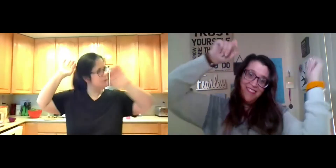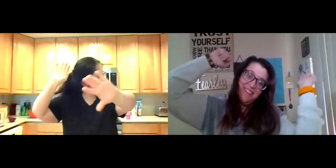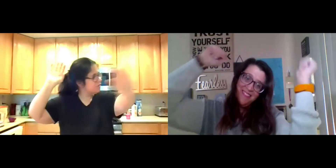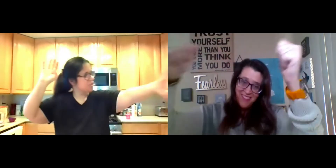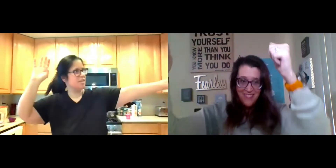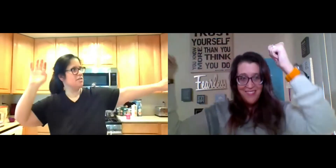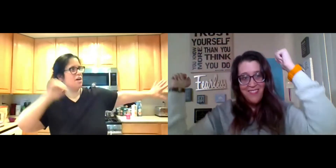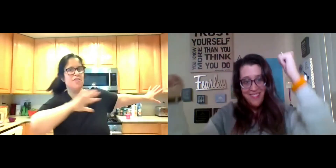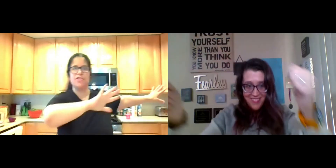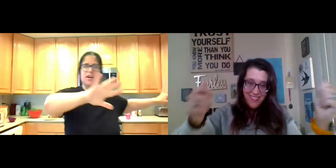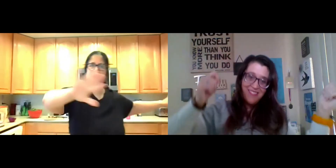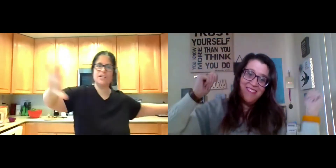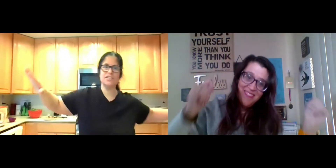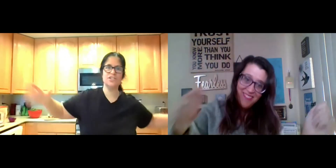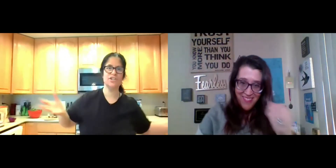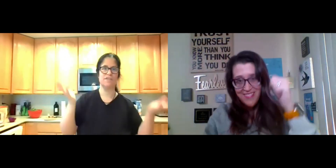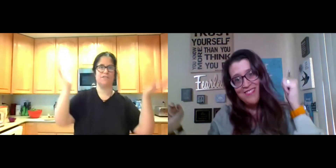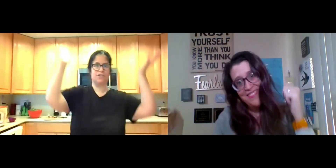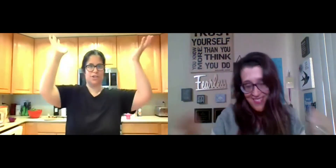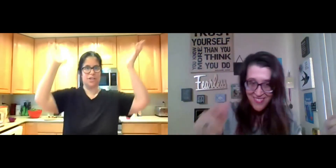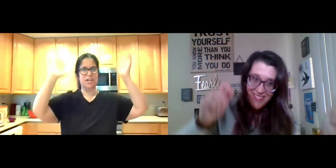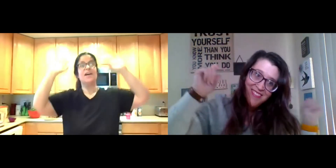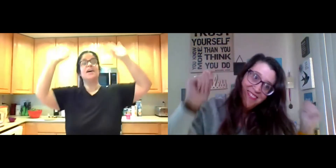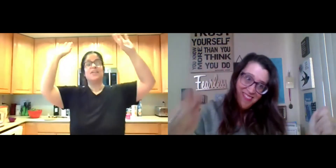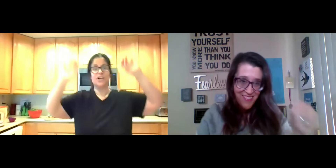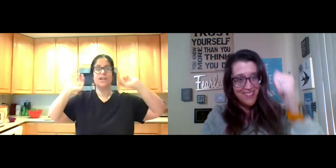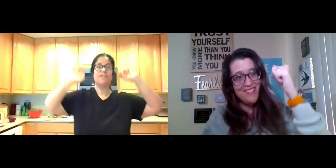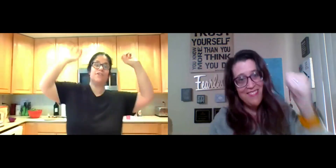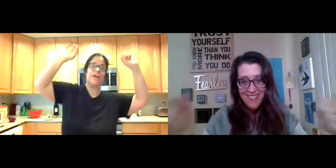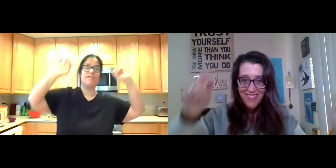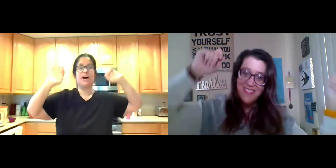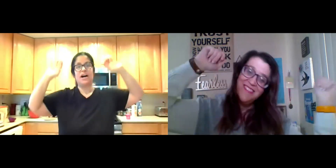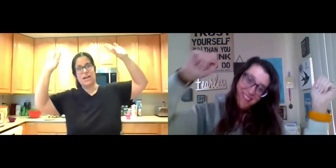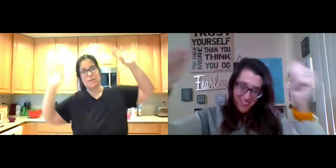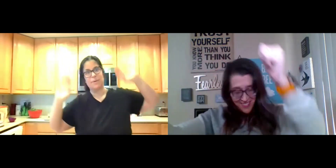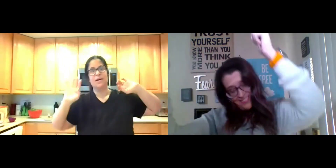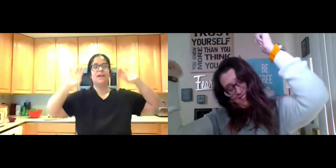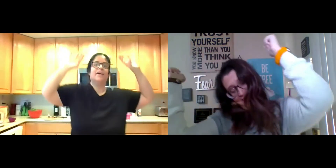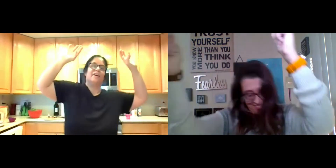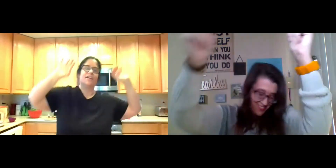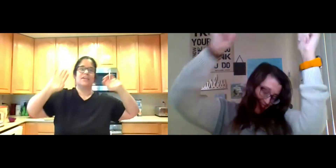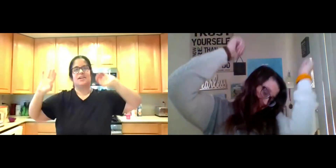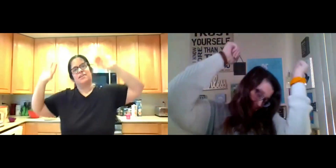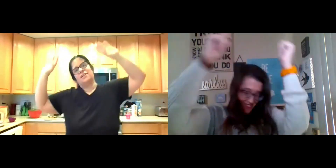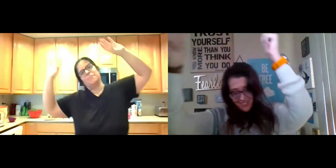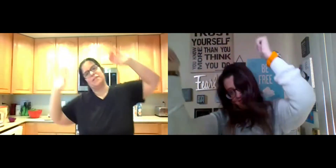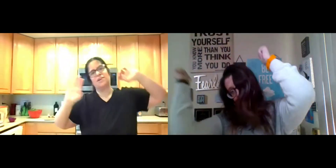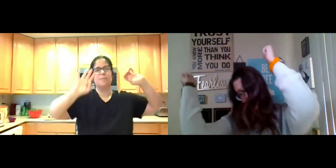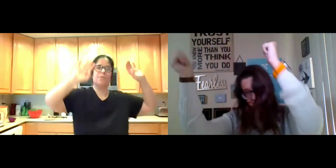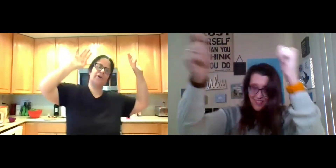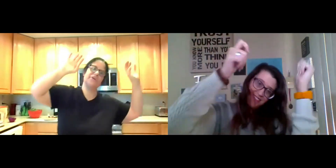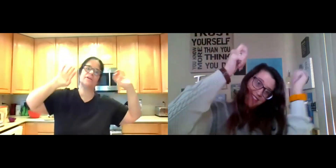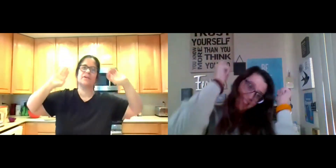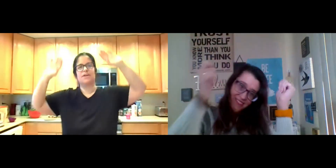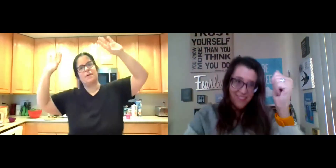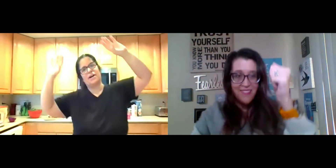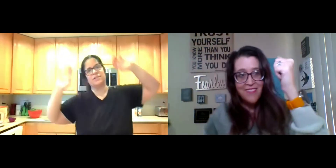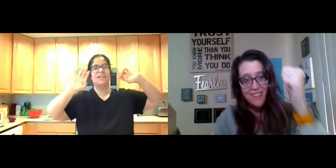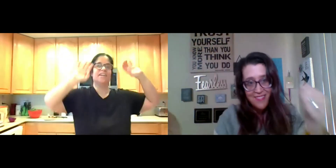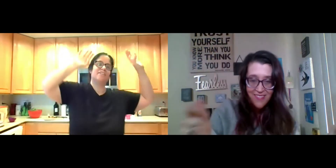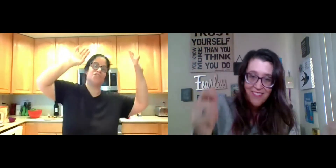good, chances are that our kids are going to feel good. They're going to feel that vibe. And, I'm going to talk more